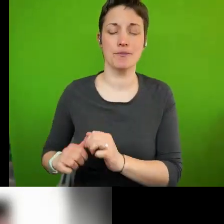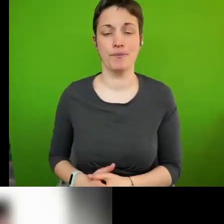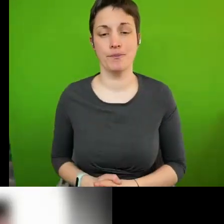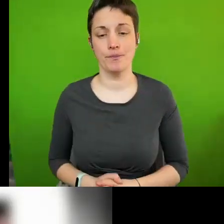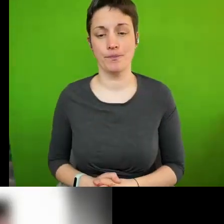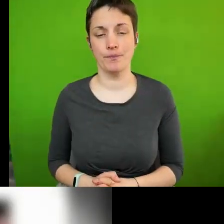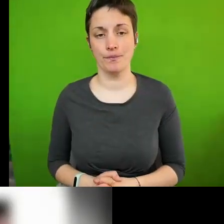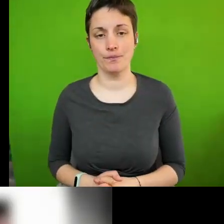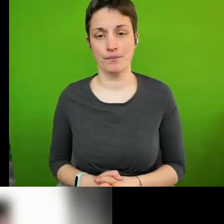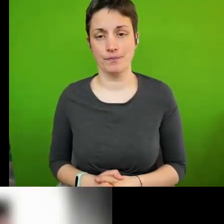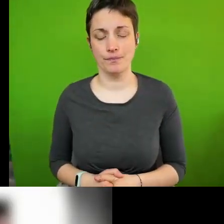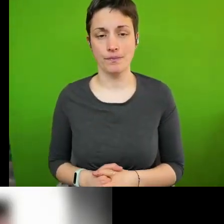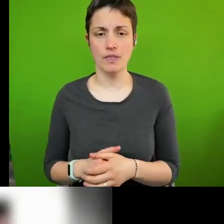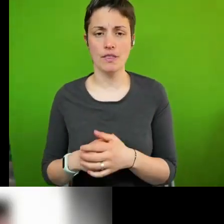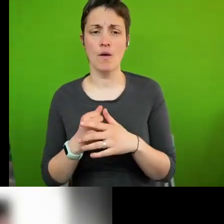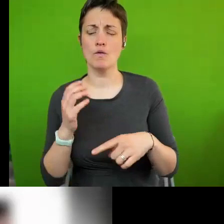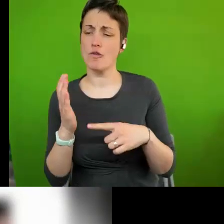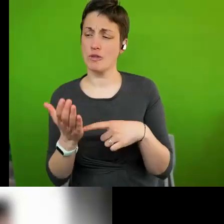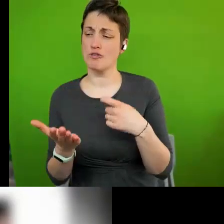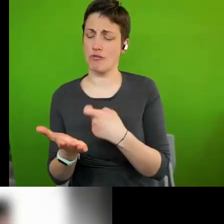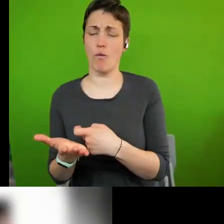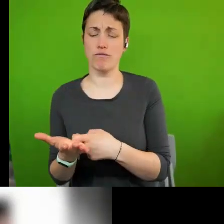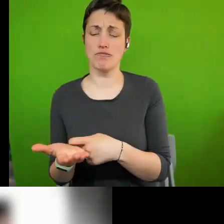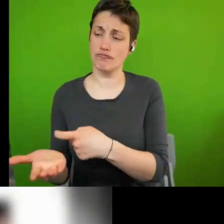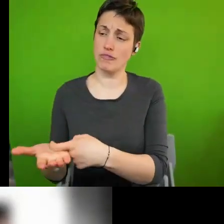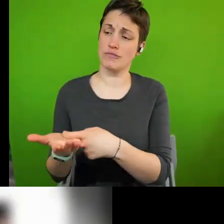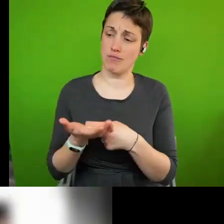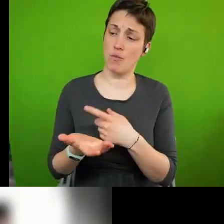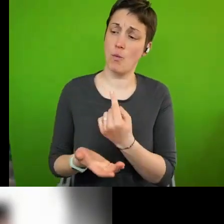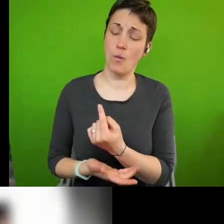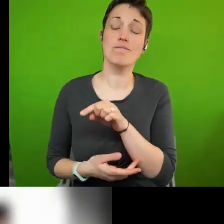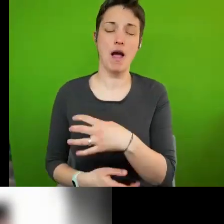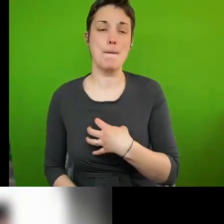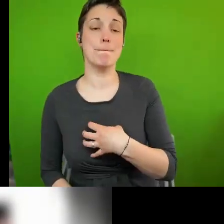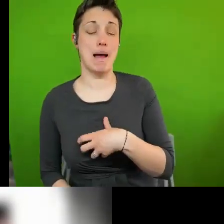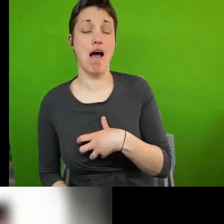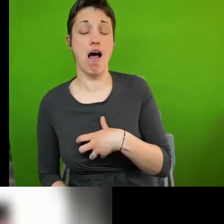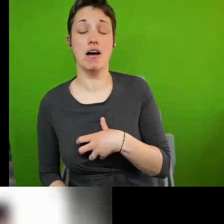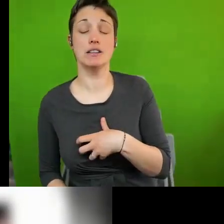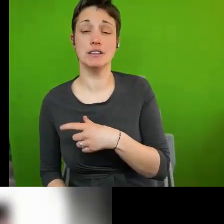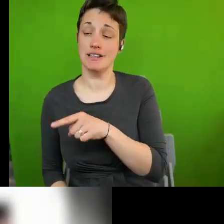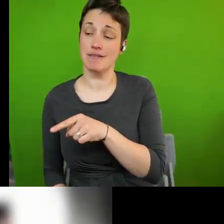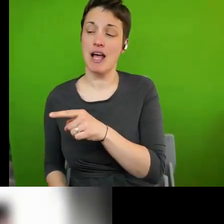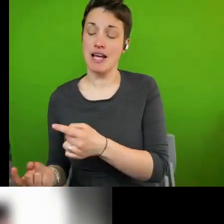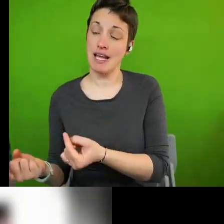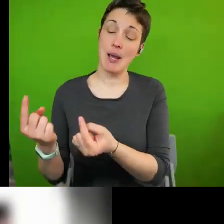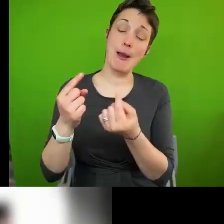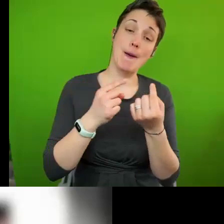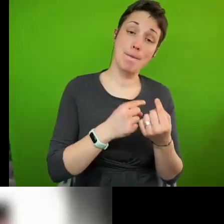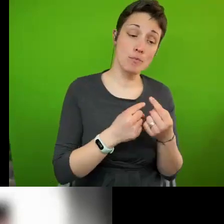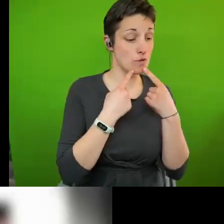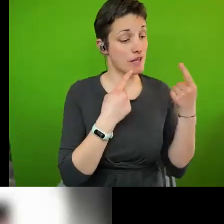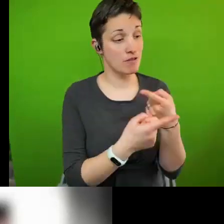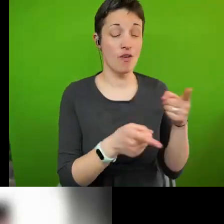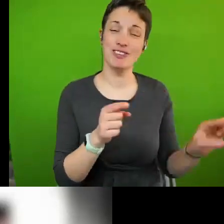Thomas Rajakovich represented the mayor of Graz and attended our declaration event in York.